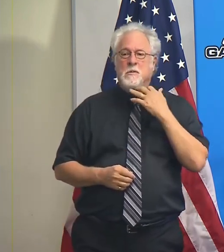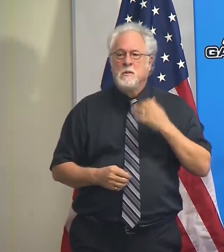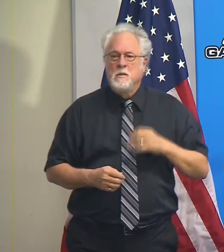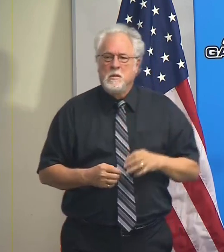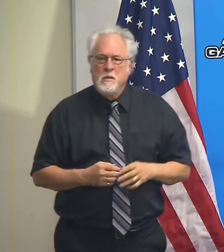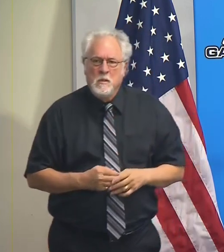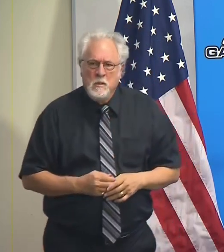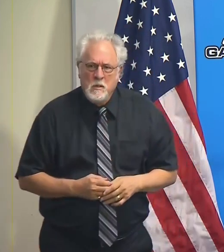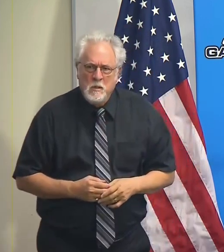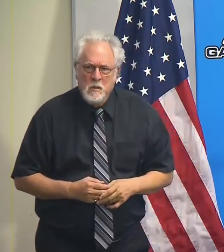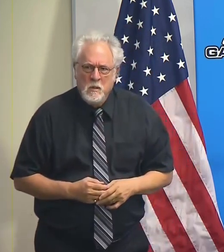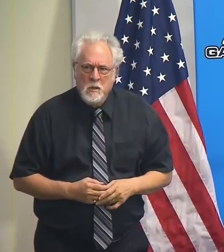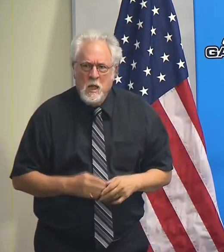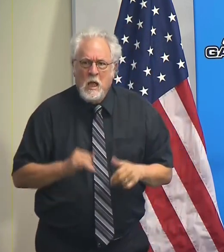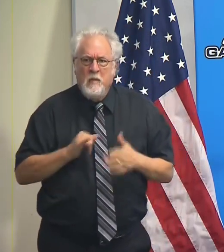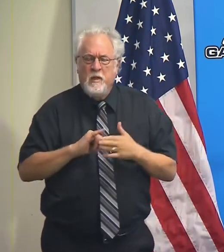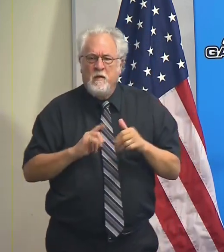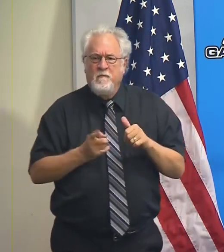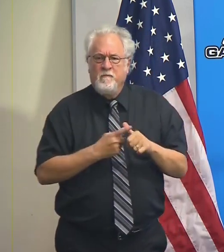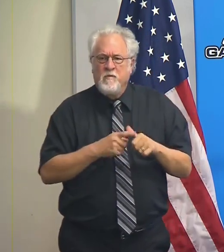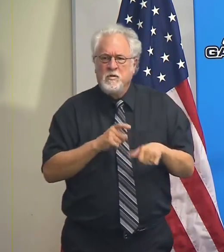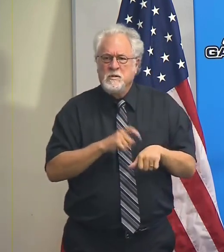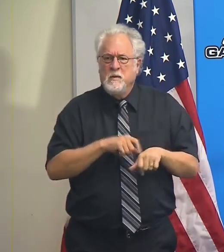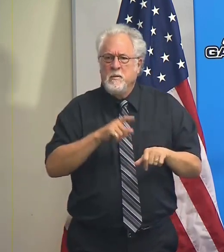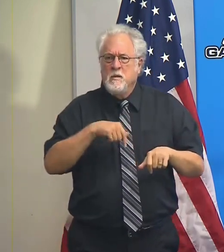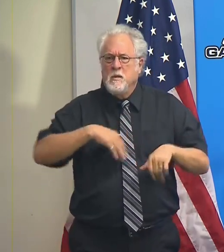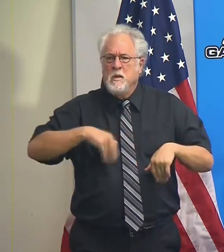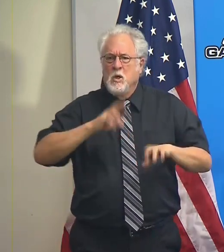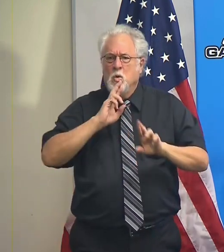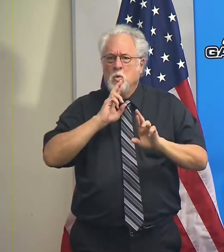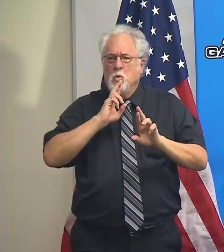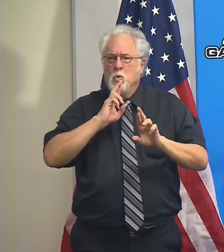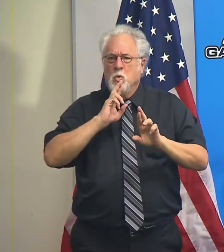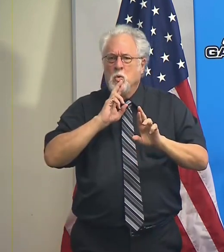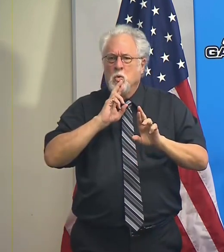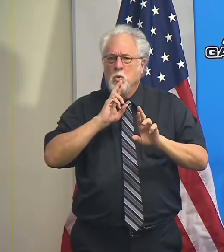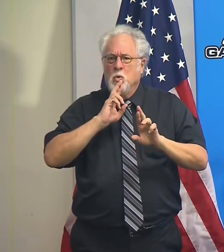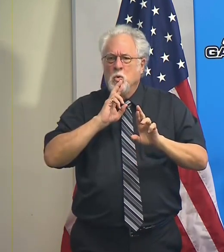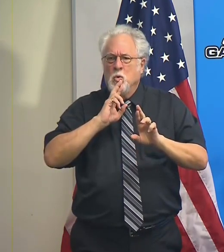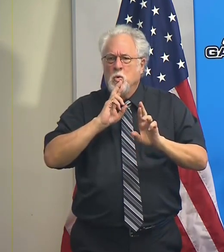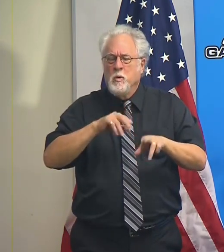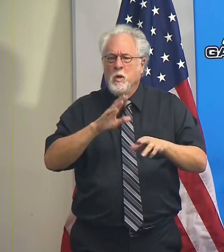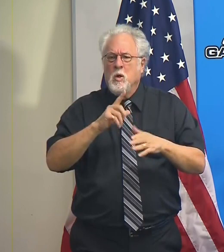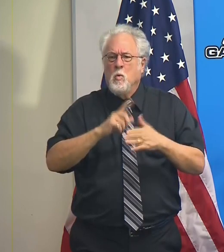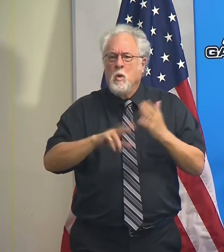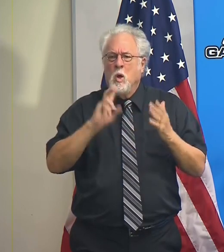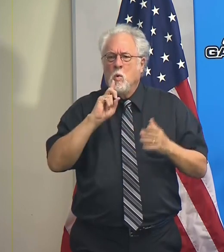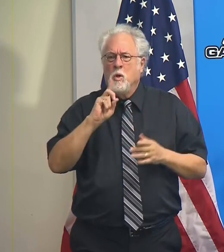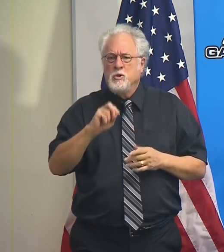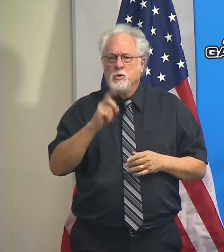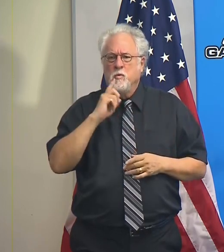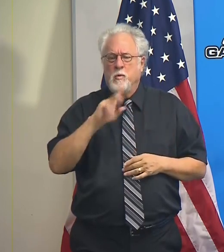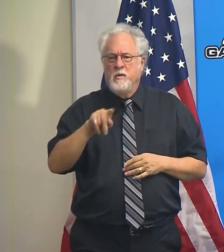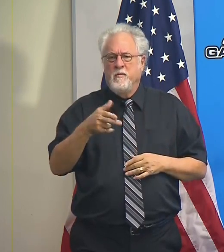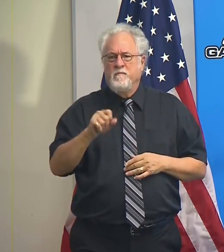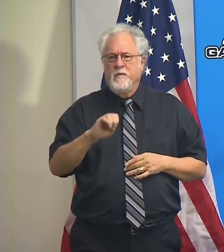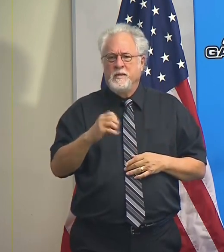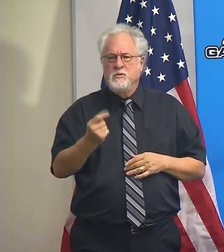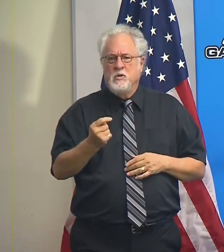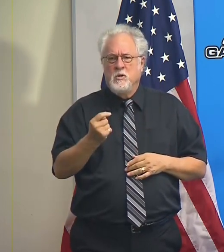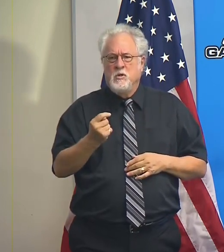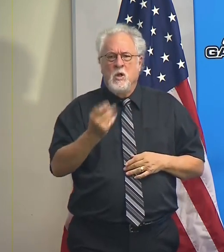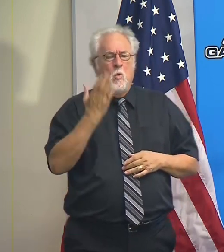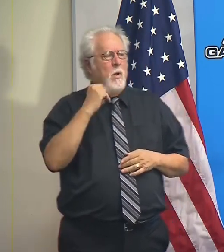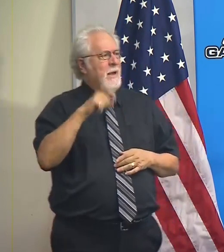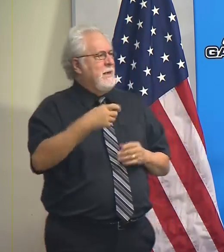this is the first time you haven't reported what you will do with the phasing on Tuesday. Why do you